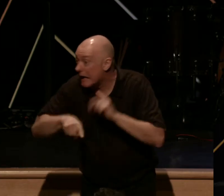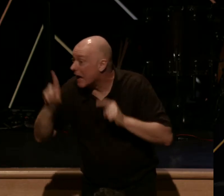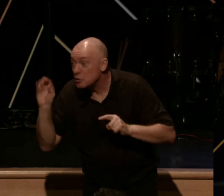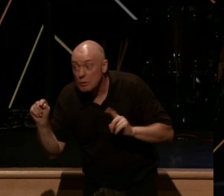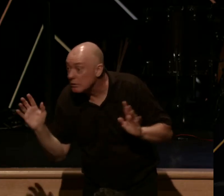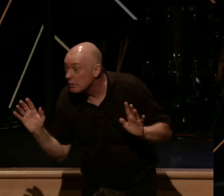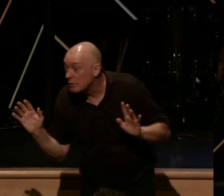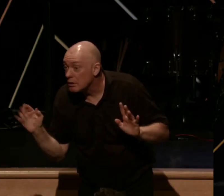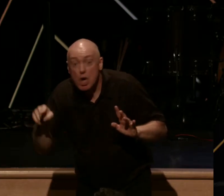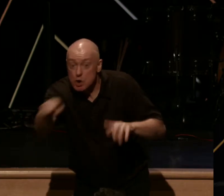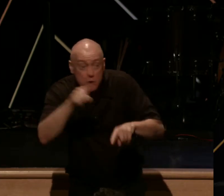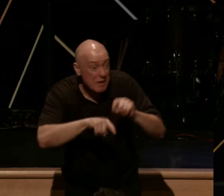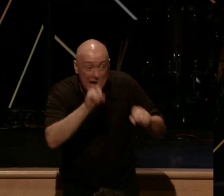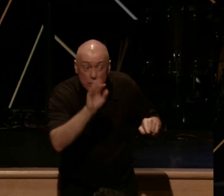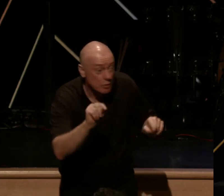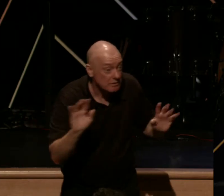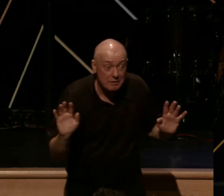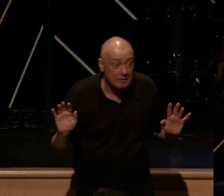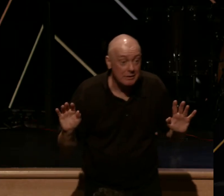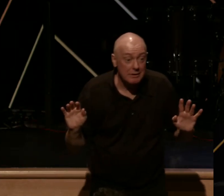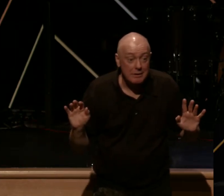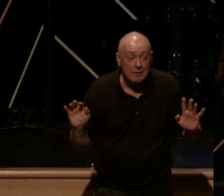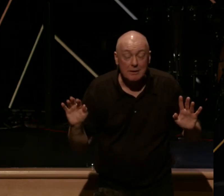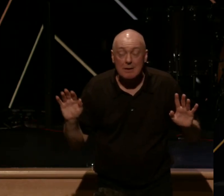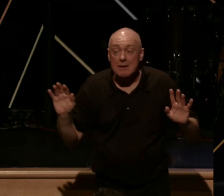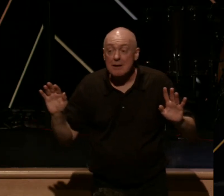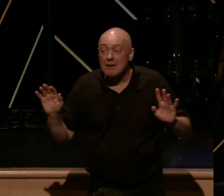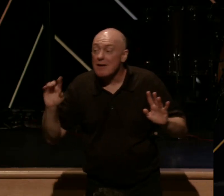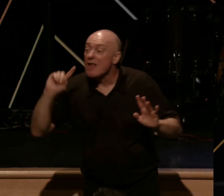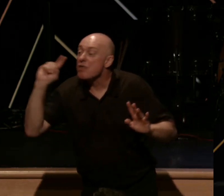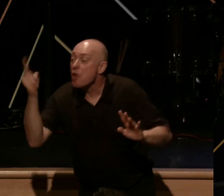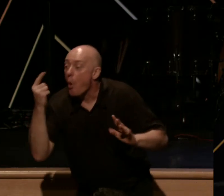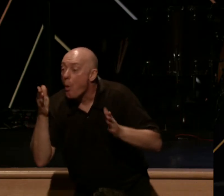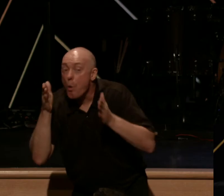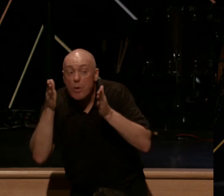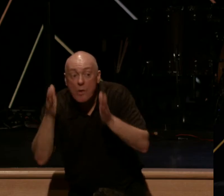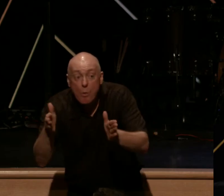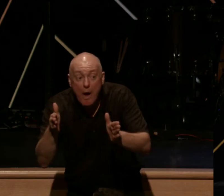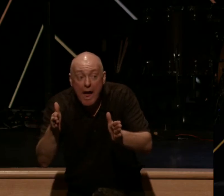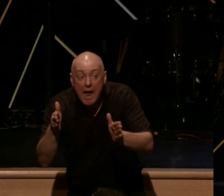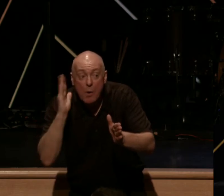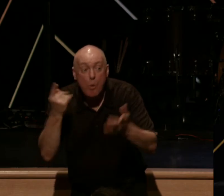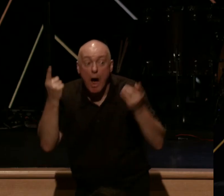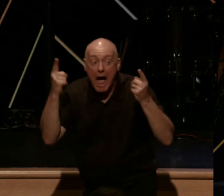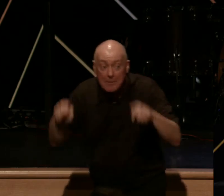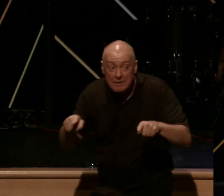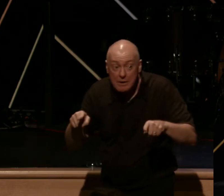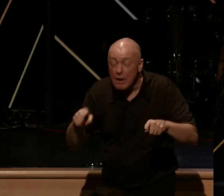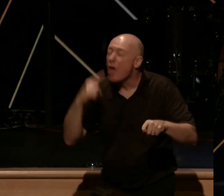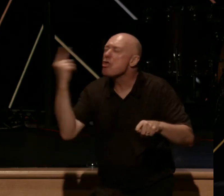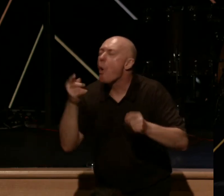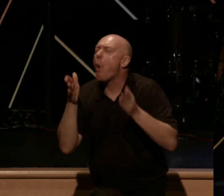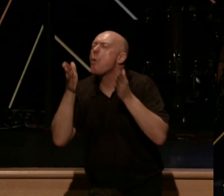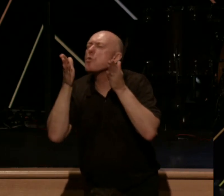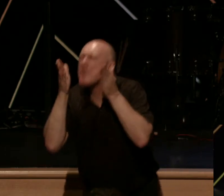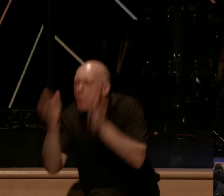and neither can you. The only way that this will happen, the only way that this